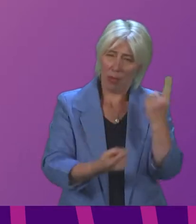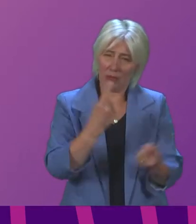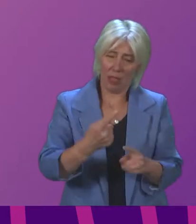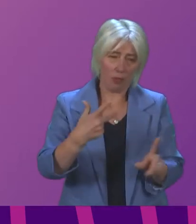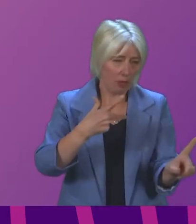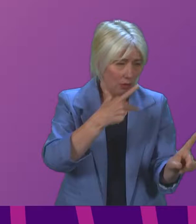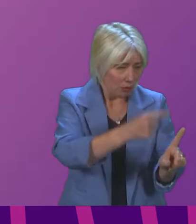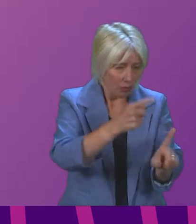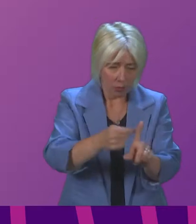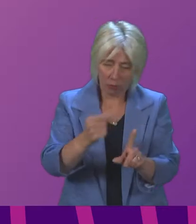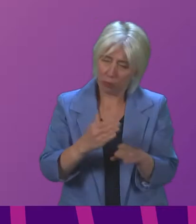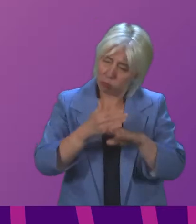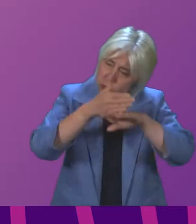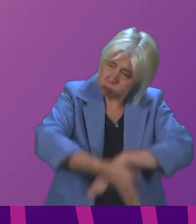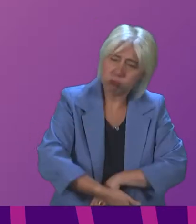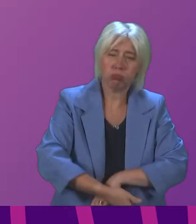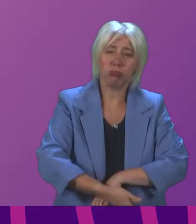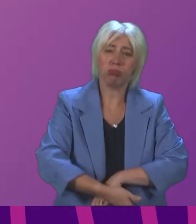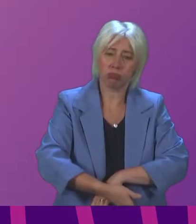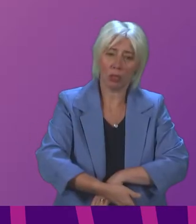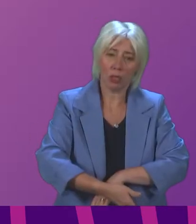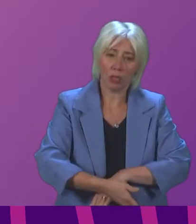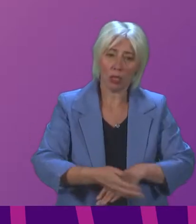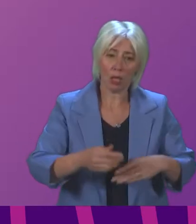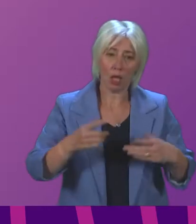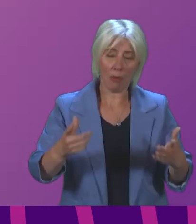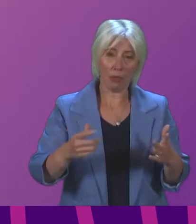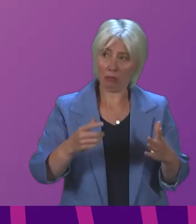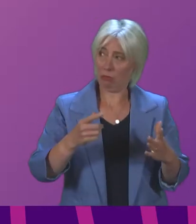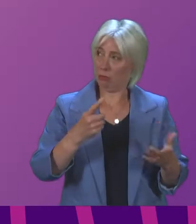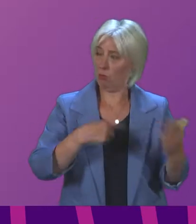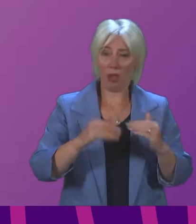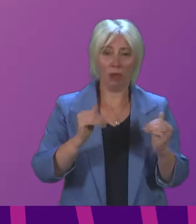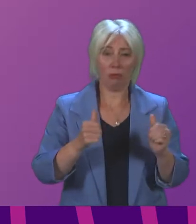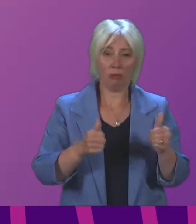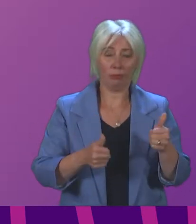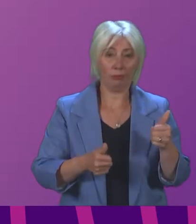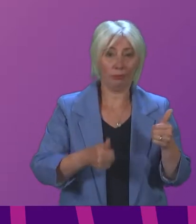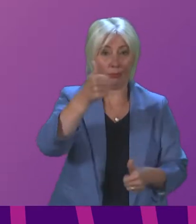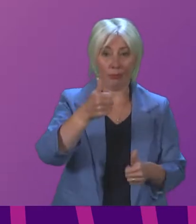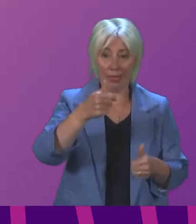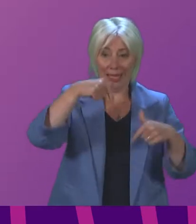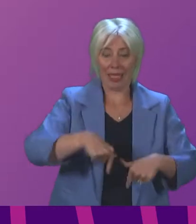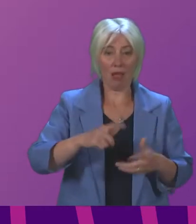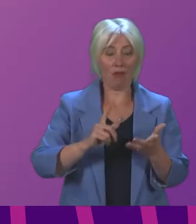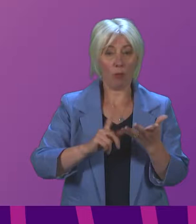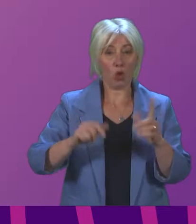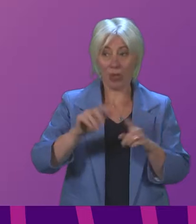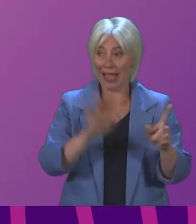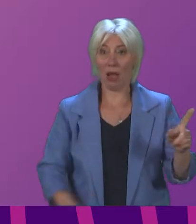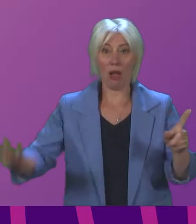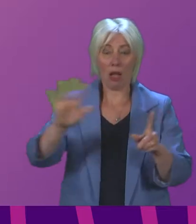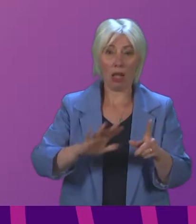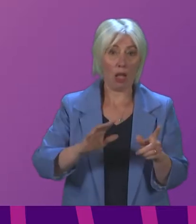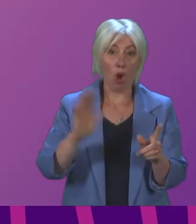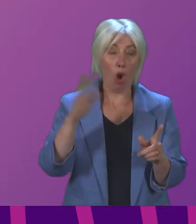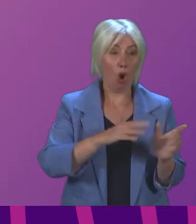ground with enormous levels of leading levels of vaccination levels within the United Kingdom on every single possible